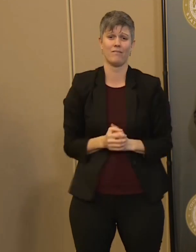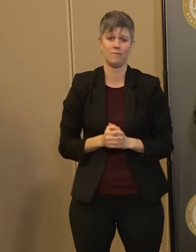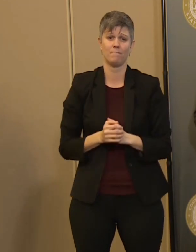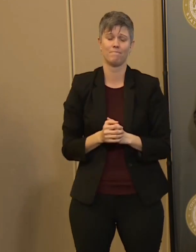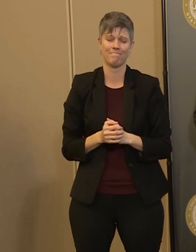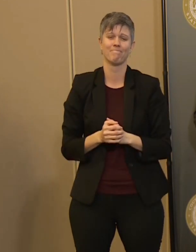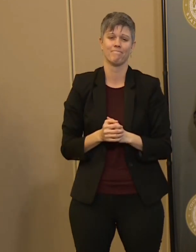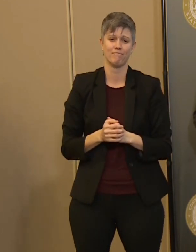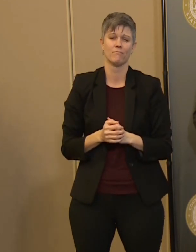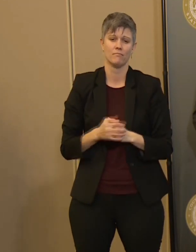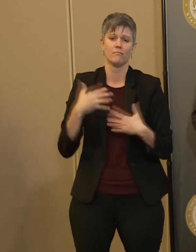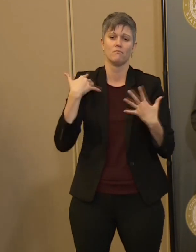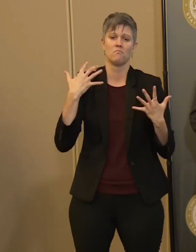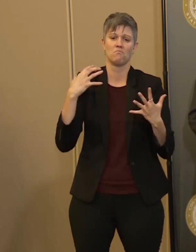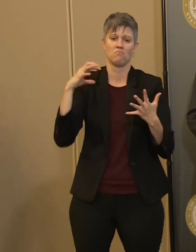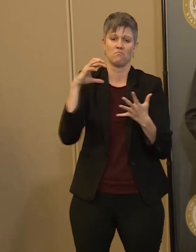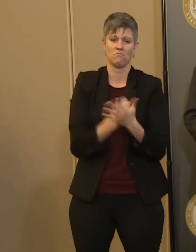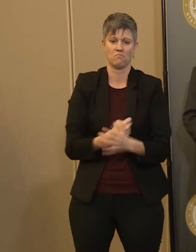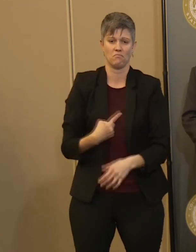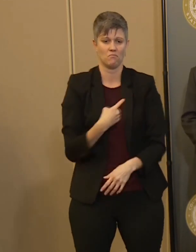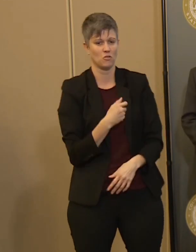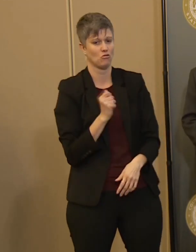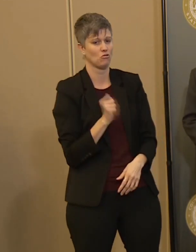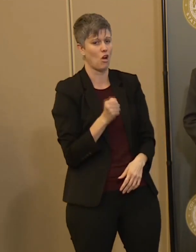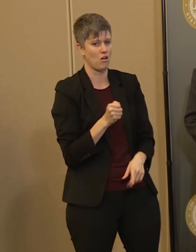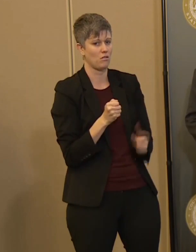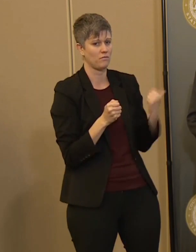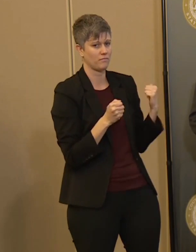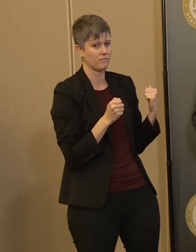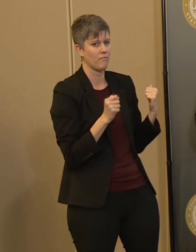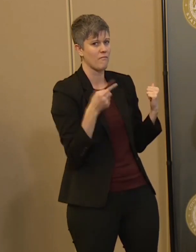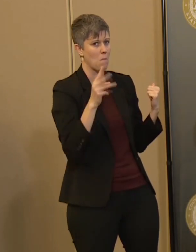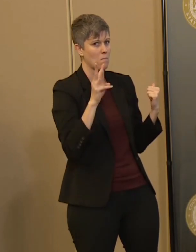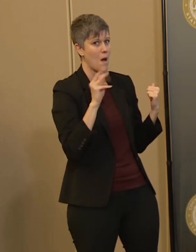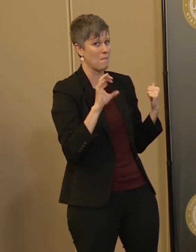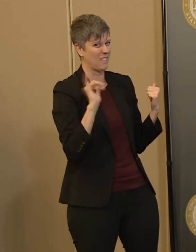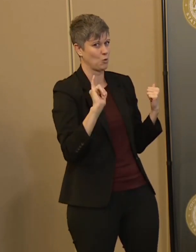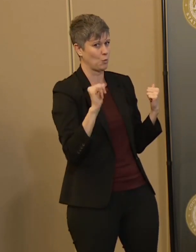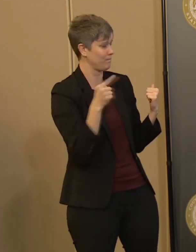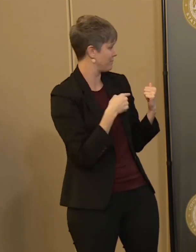Judge Gravel from Williamson County will come speak.